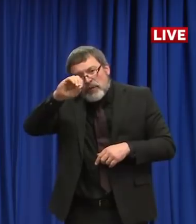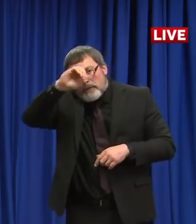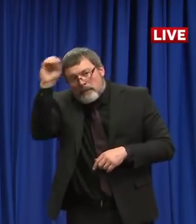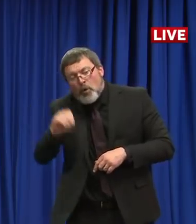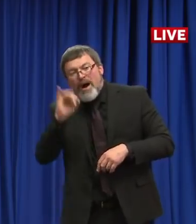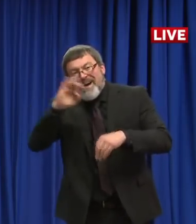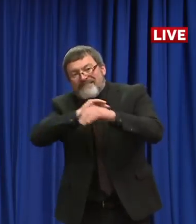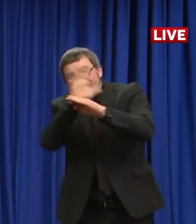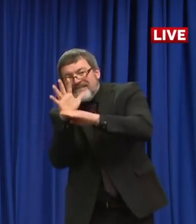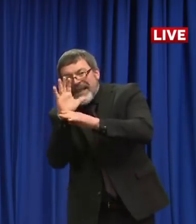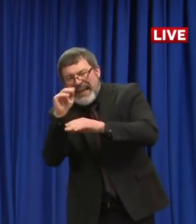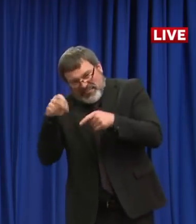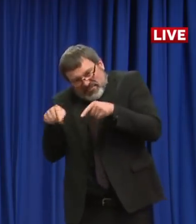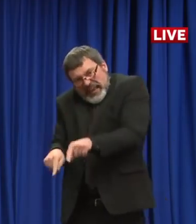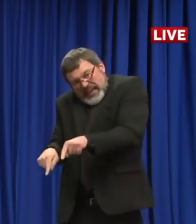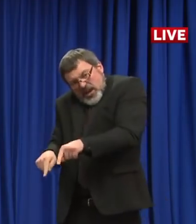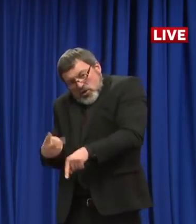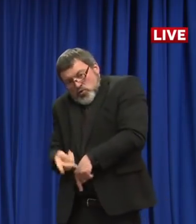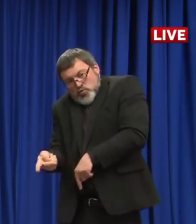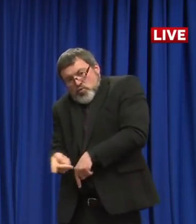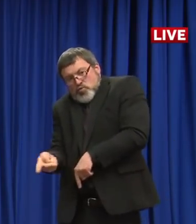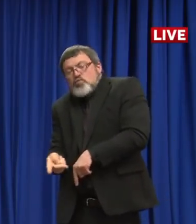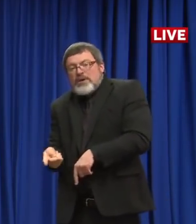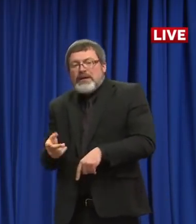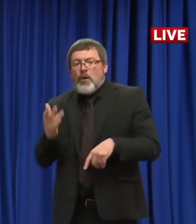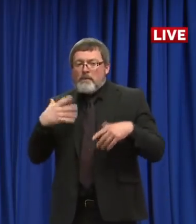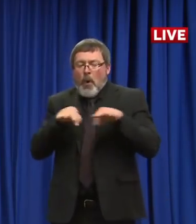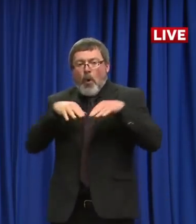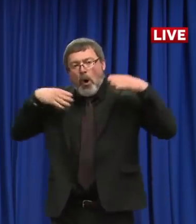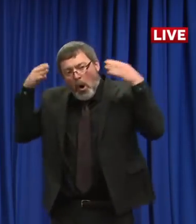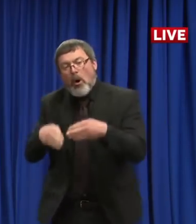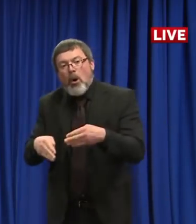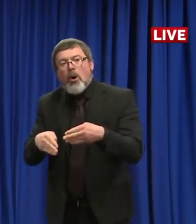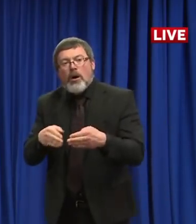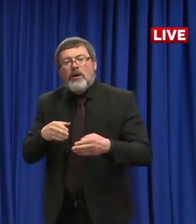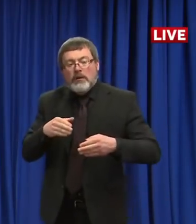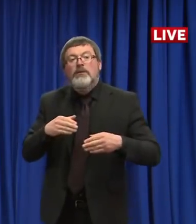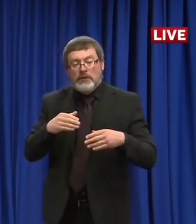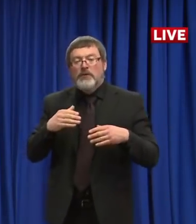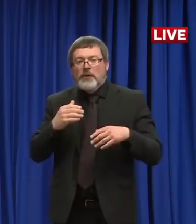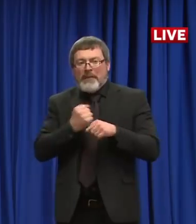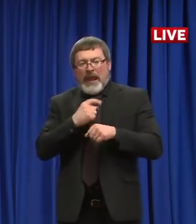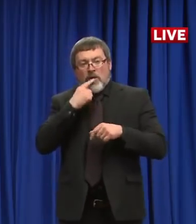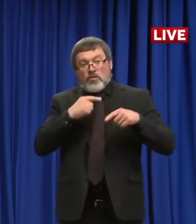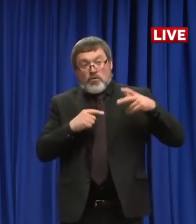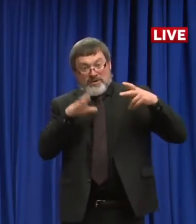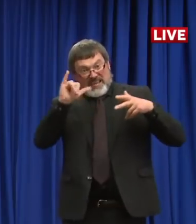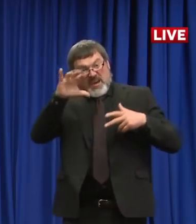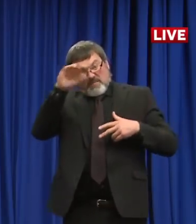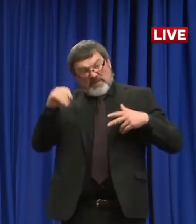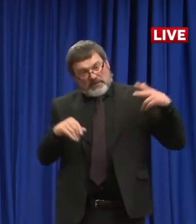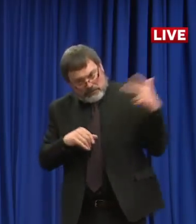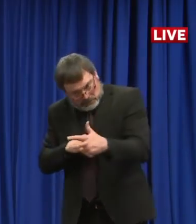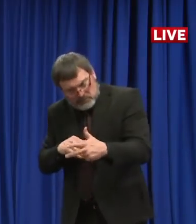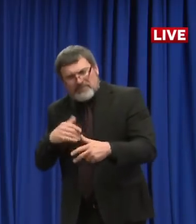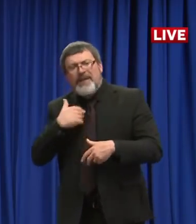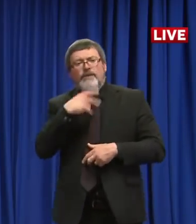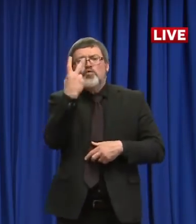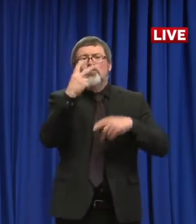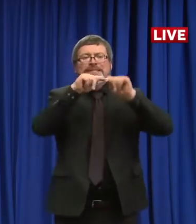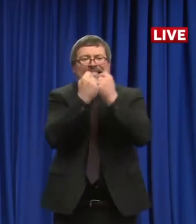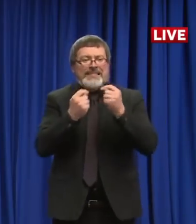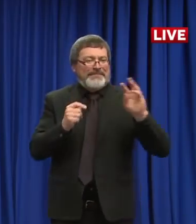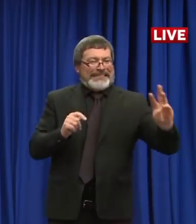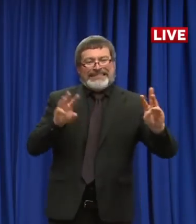facilities in Hillsborough and Rockingham. Establish two clinical teams of six members each to conduct testing throughout the day until